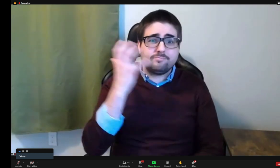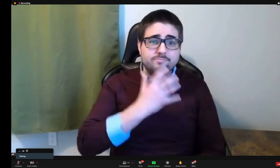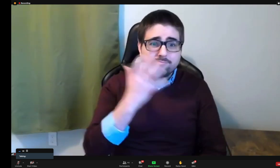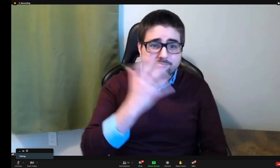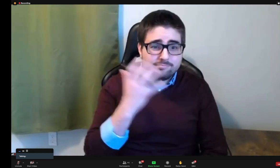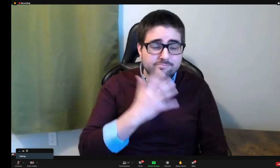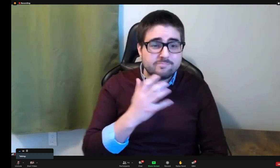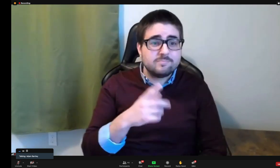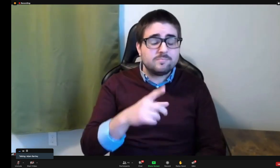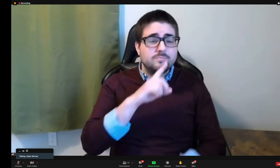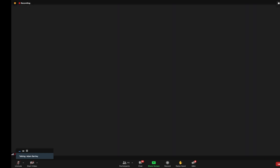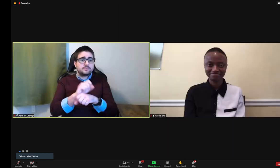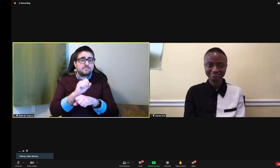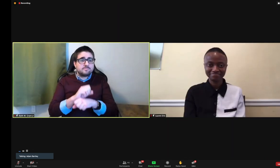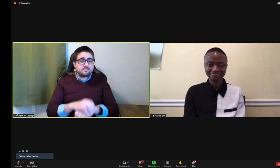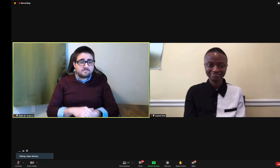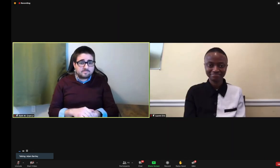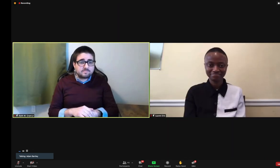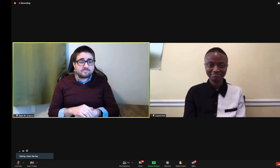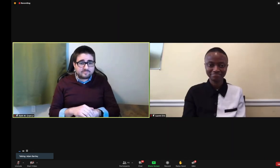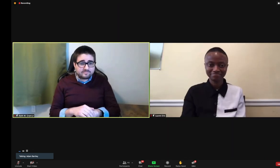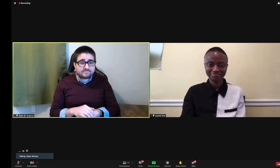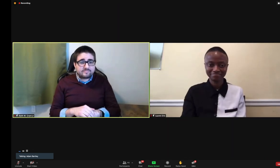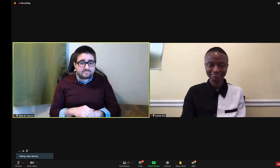Wow. Amazing work.